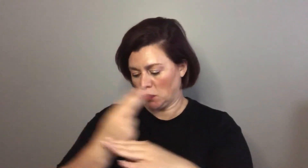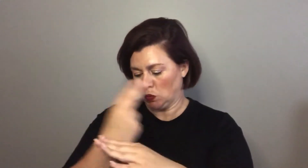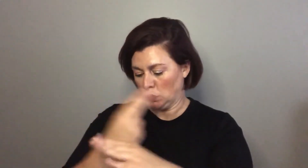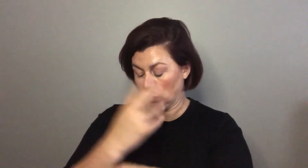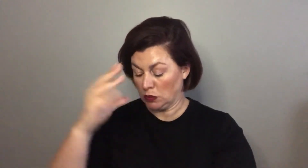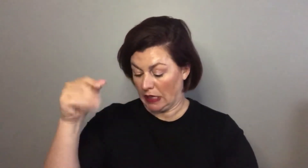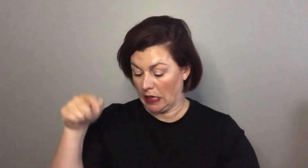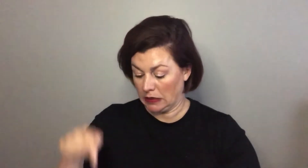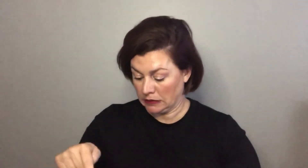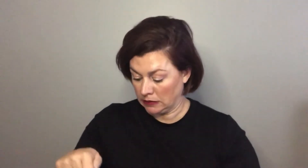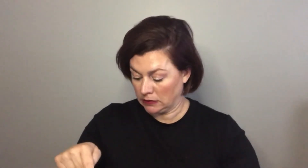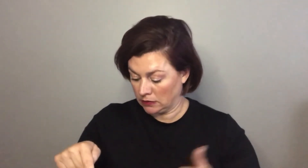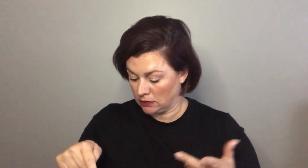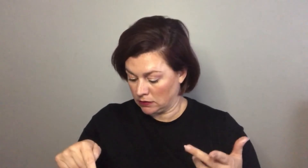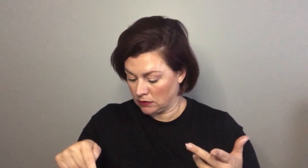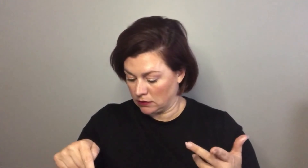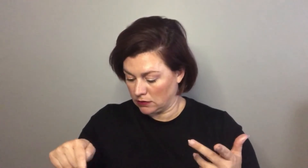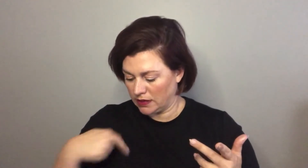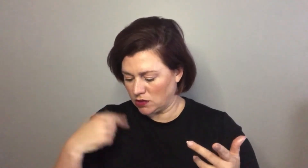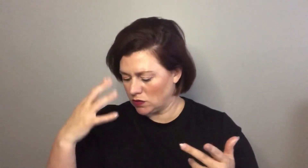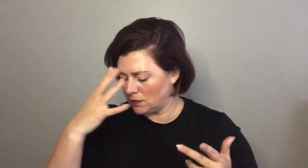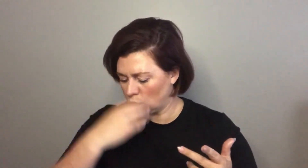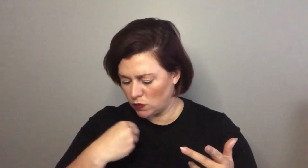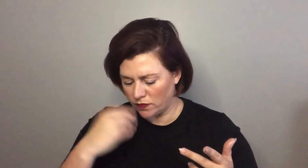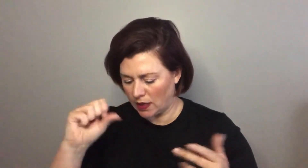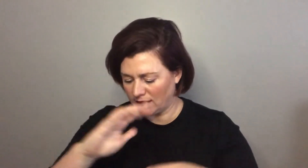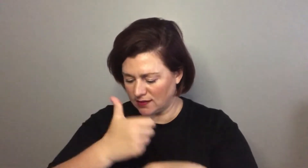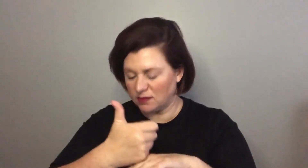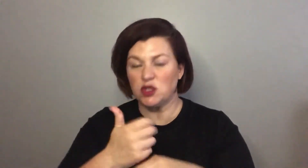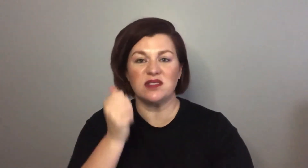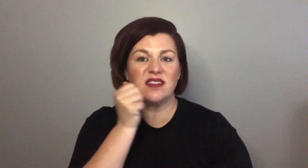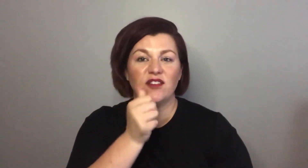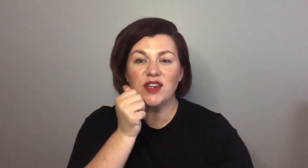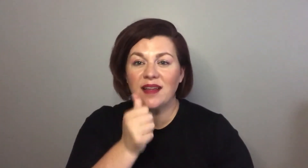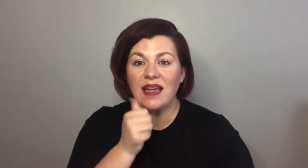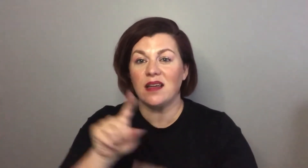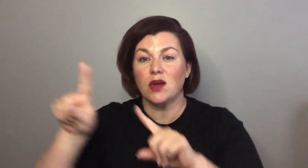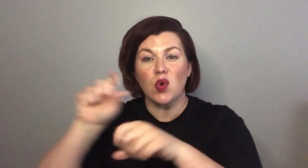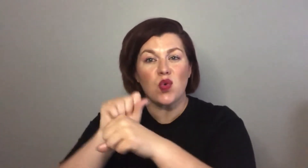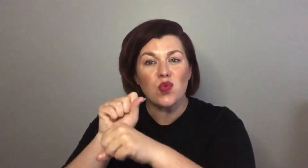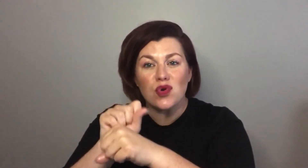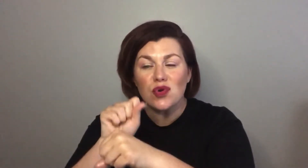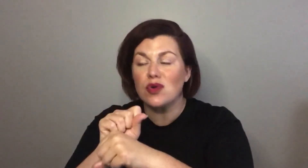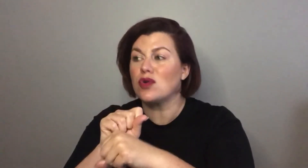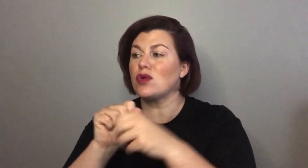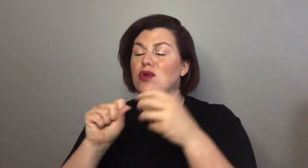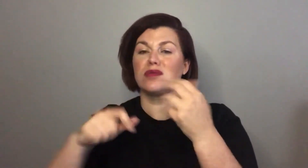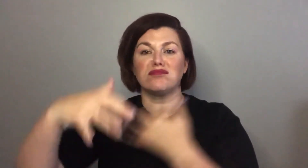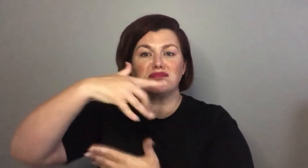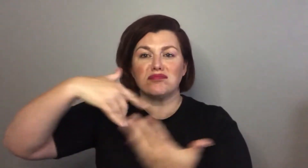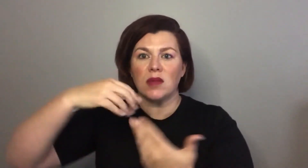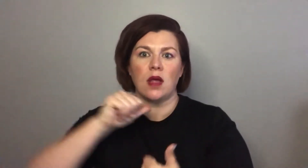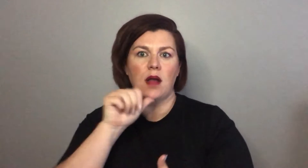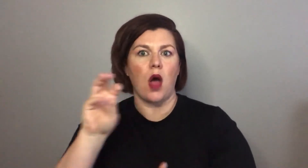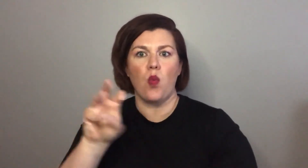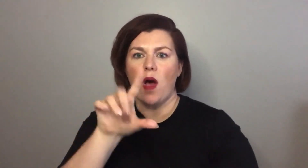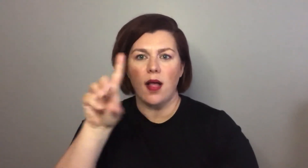colors I can pull a neutral in into my transition shade it just they work so beautifully